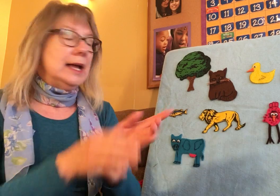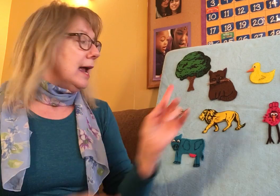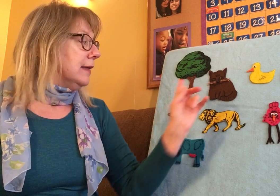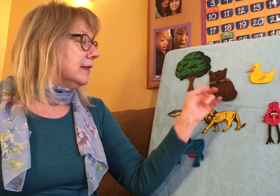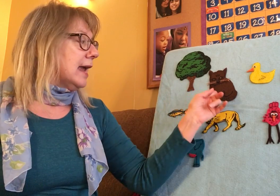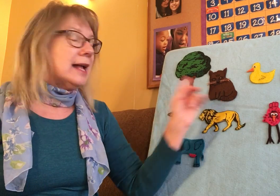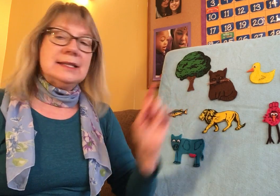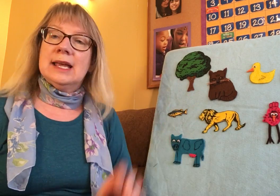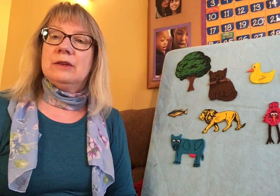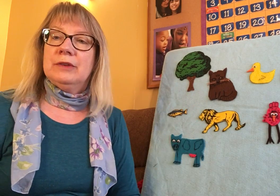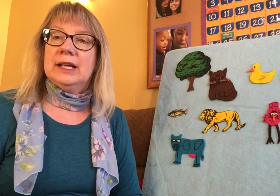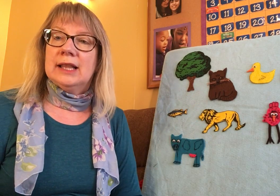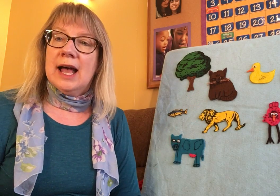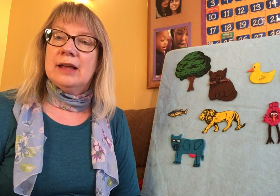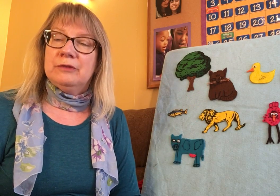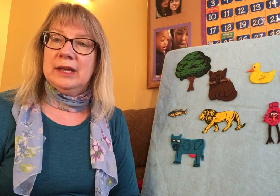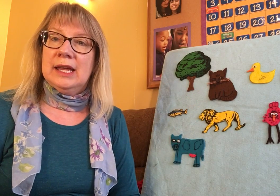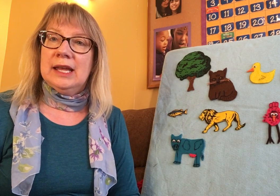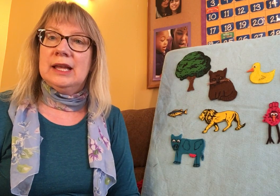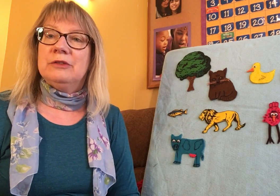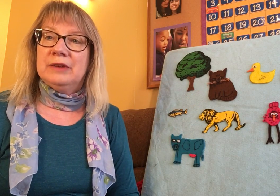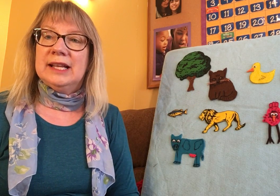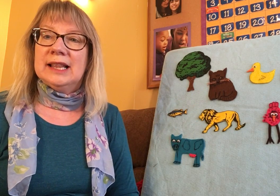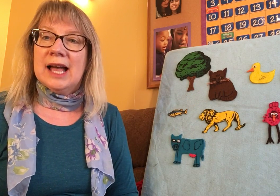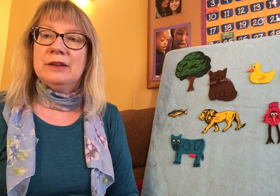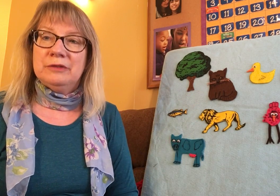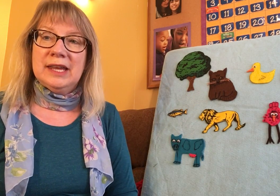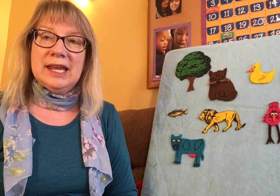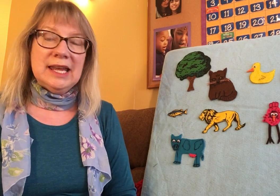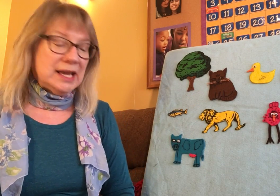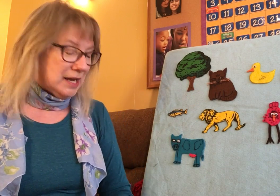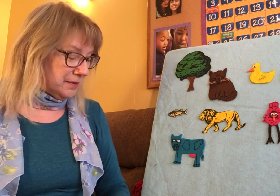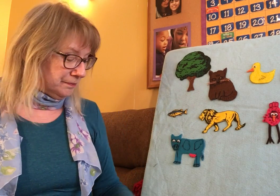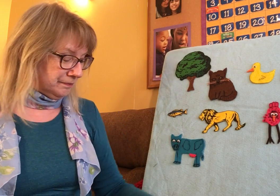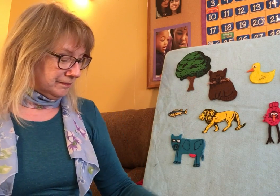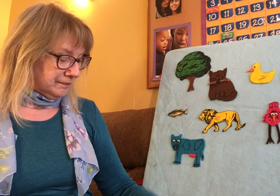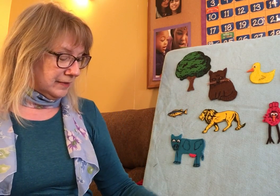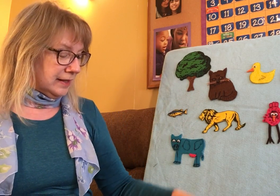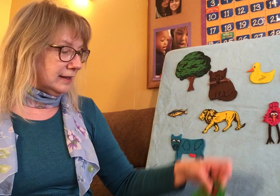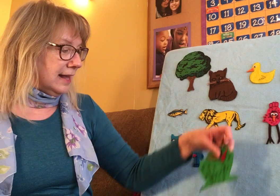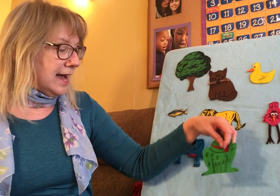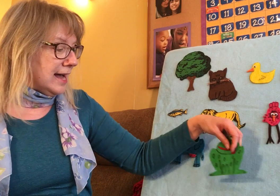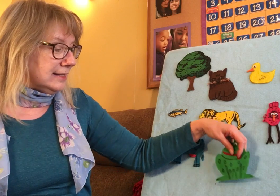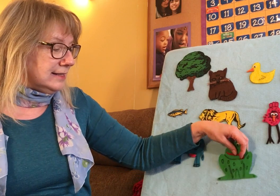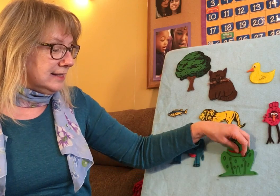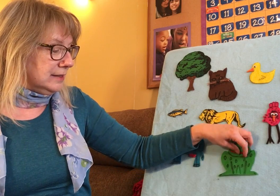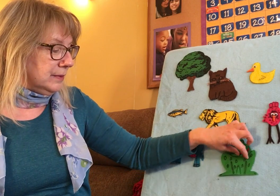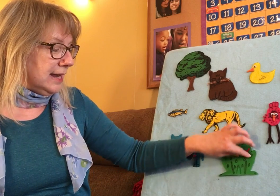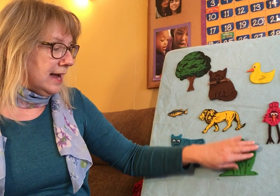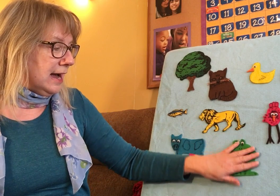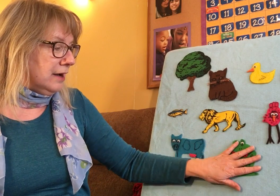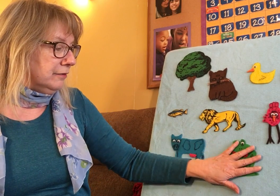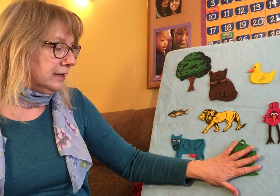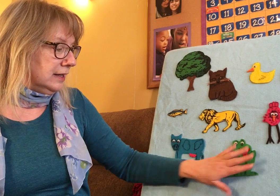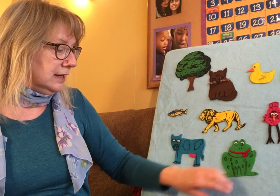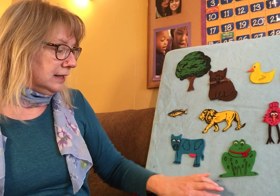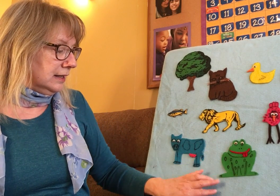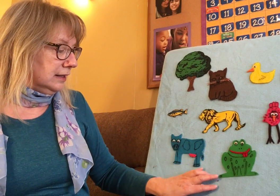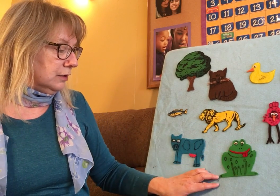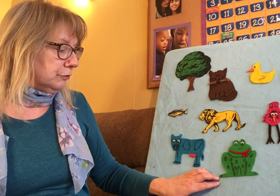And the cat sang fiddle-eye-fee, fiddle-eye-fee. Last we have a little